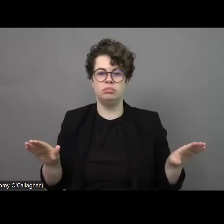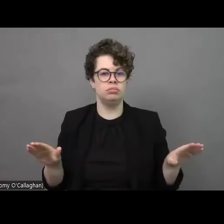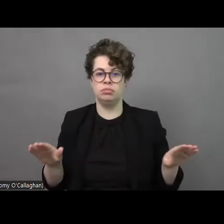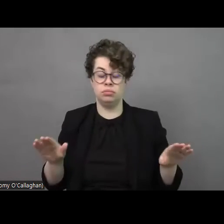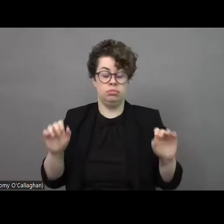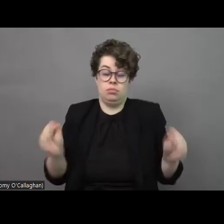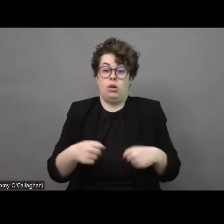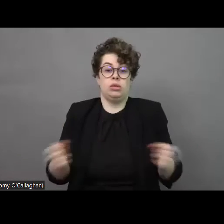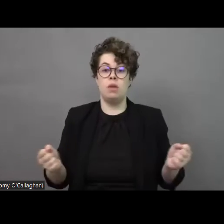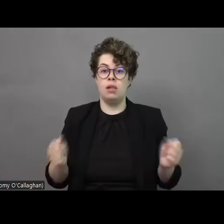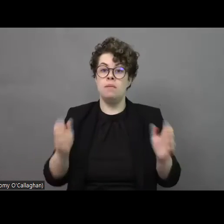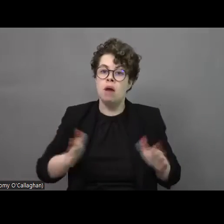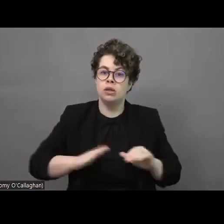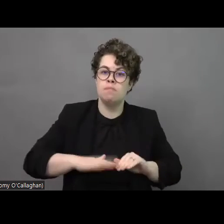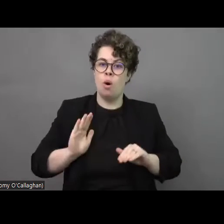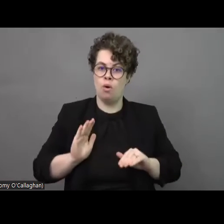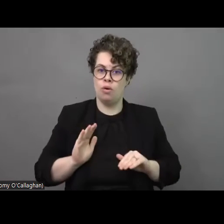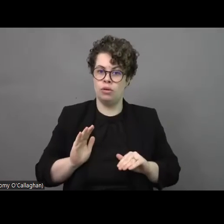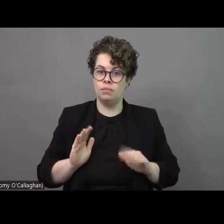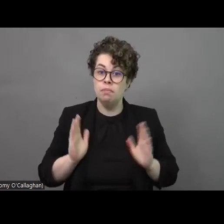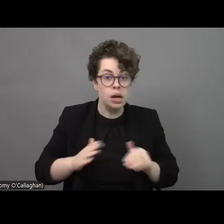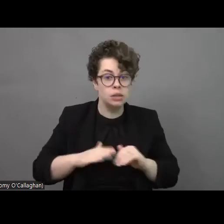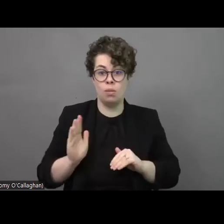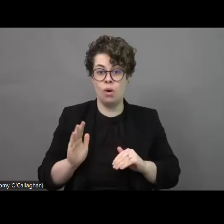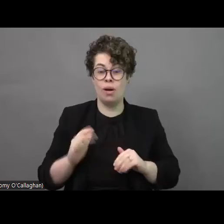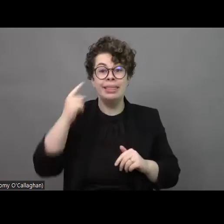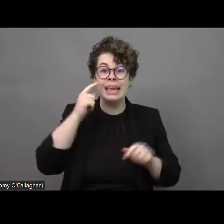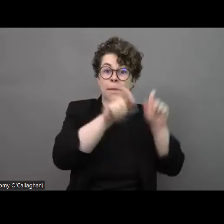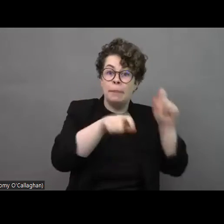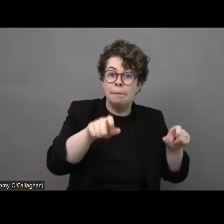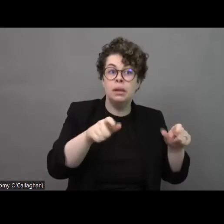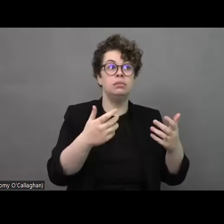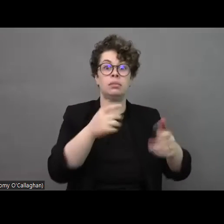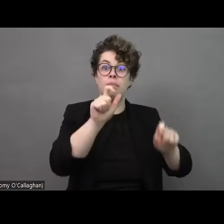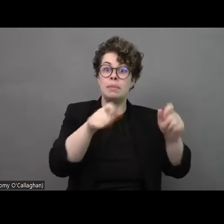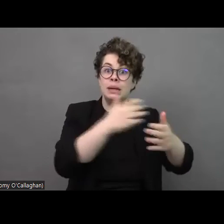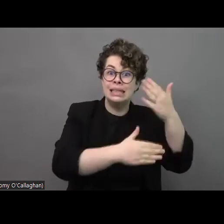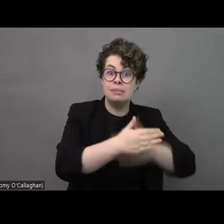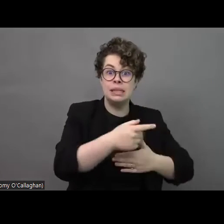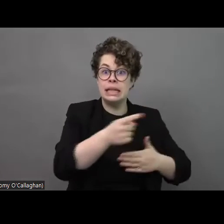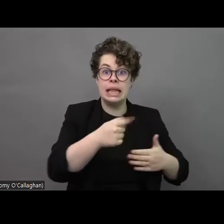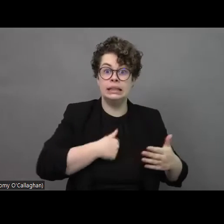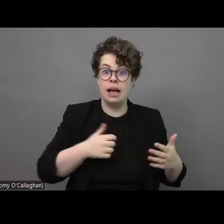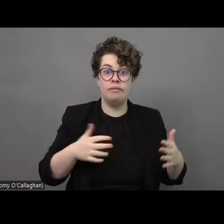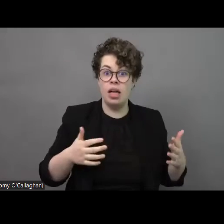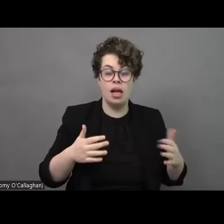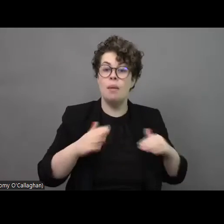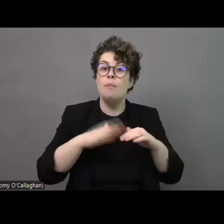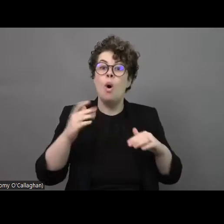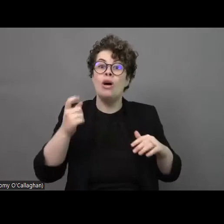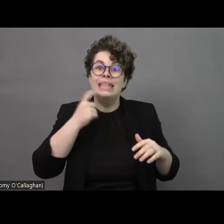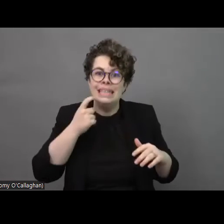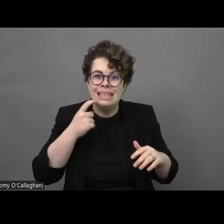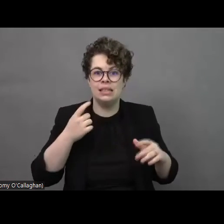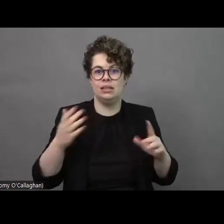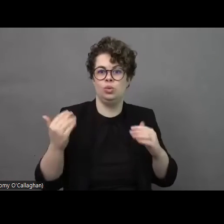wheelchairs with visual impairment, hearing impairment, and so on and so forth. Those are helpless people. They're easier to